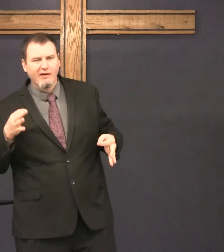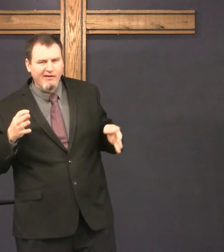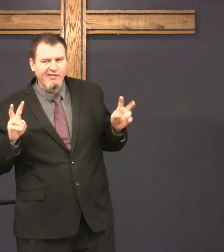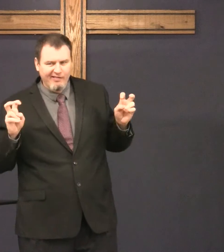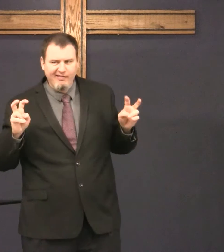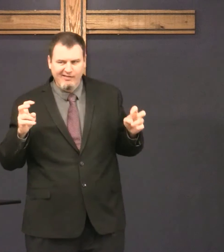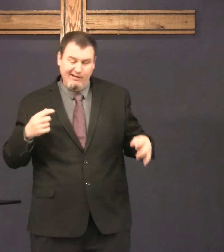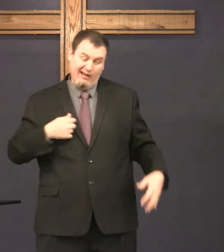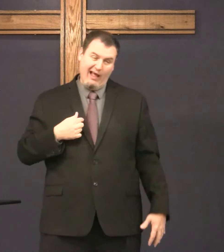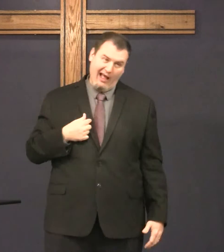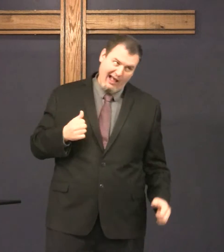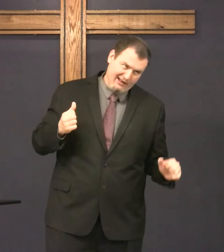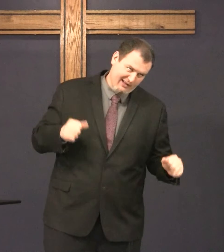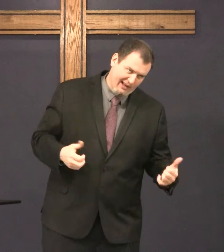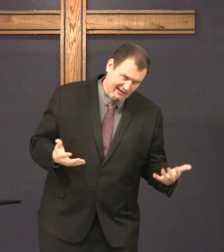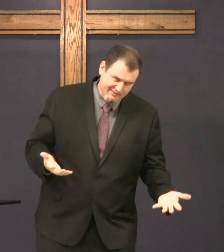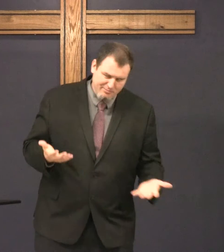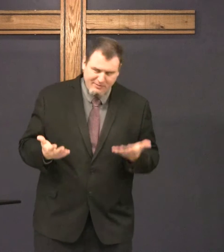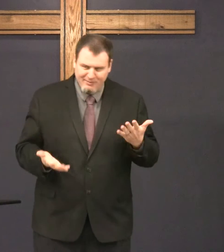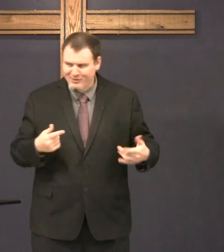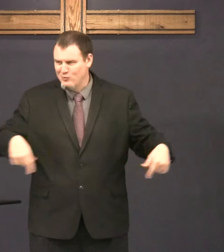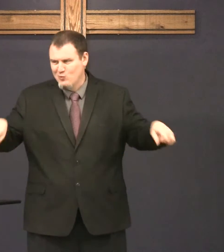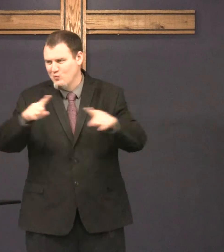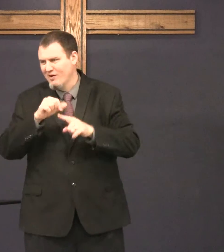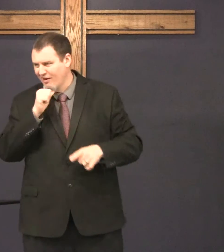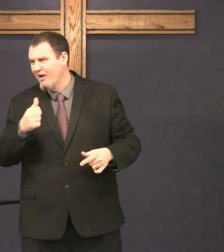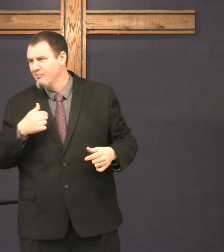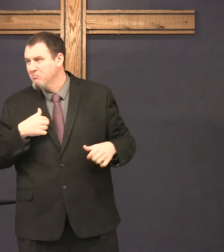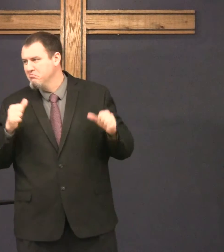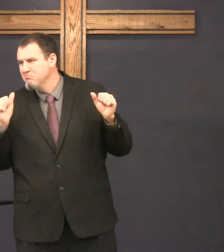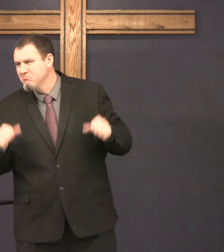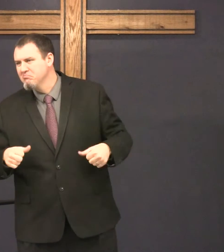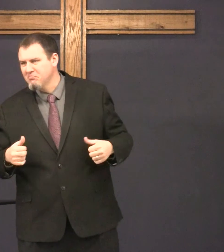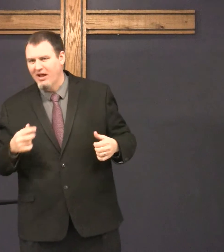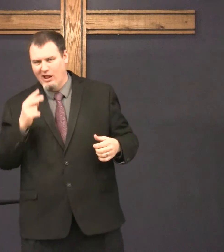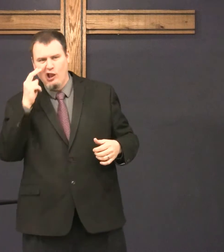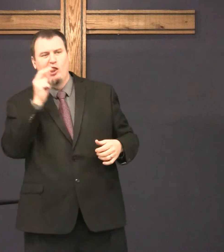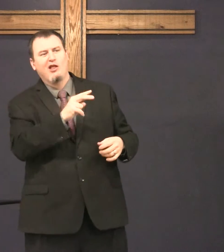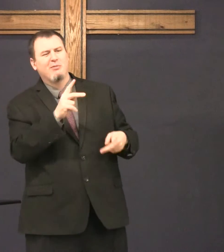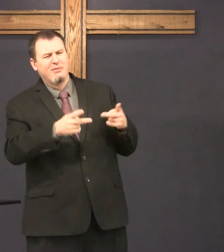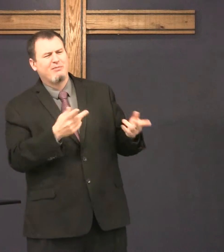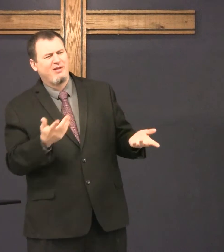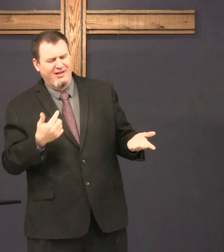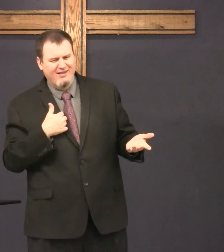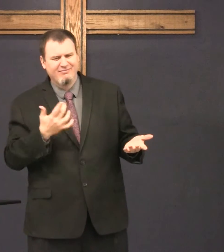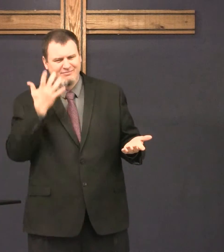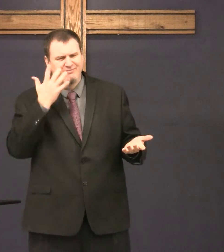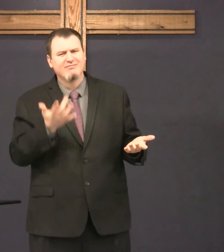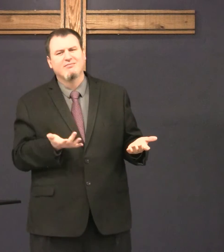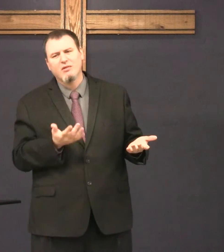And we could be a little bit judgmental. I know I can. Maybe you don't. But I can look at people and